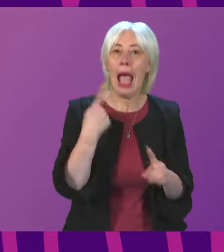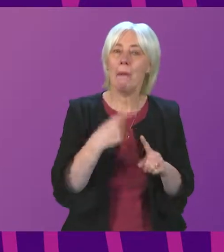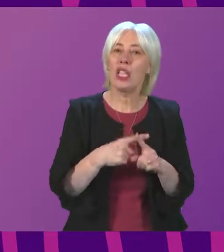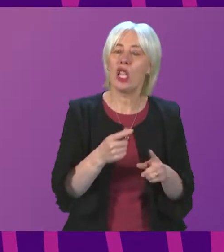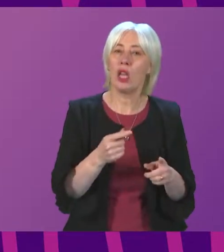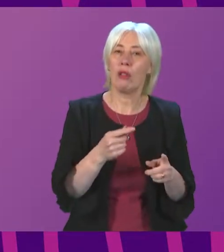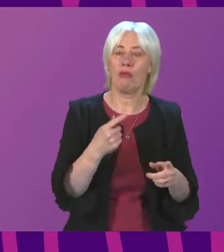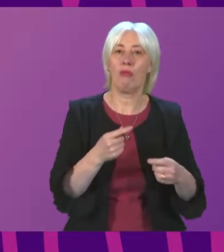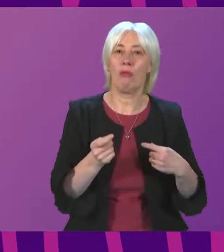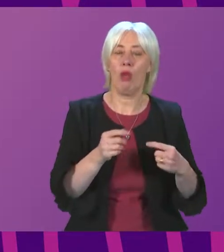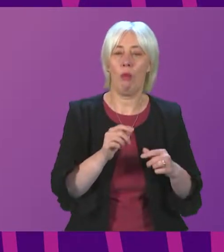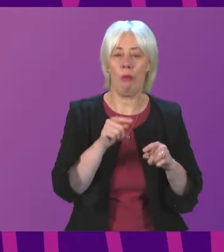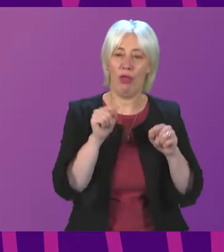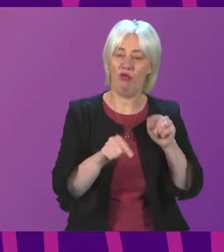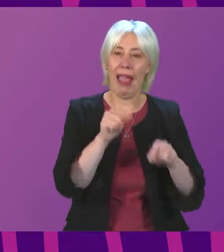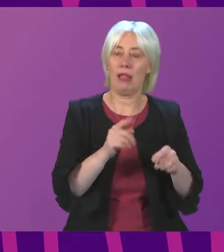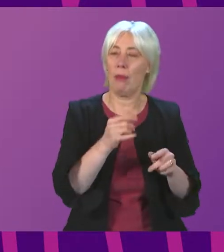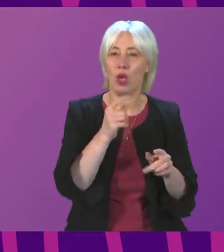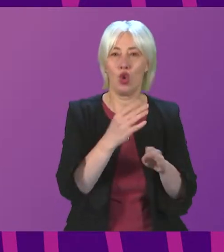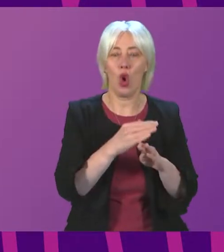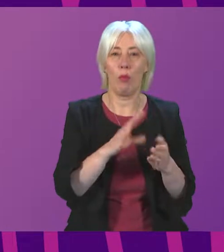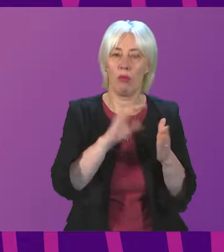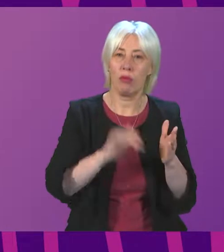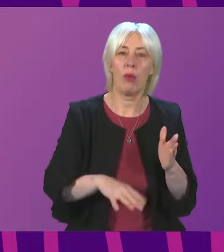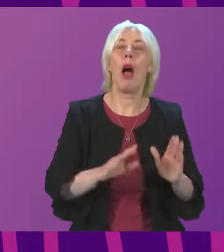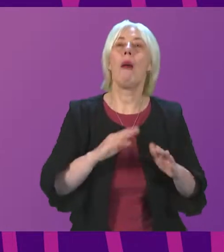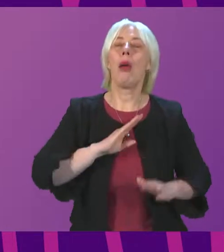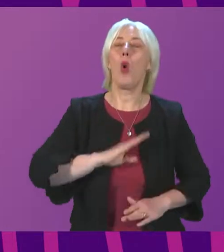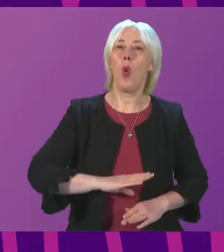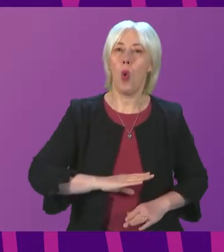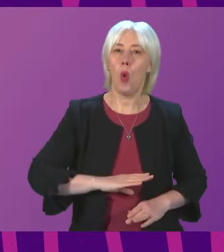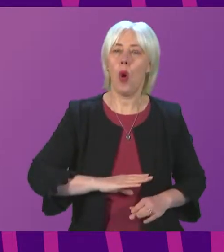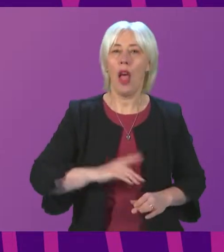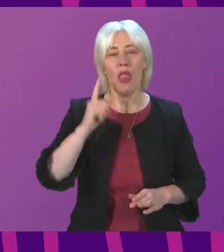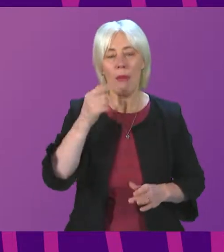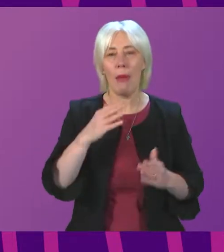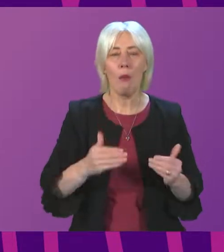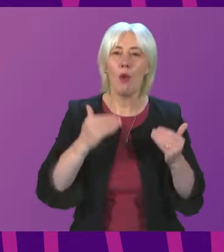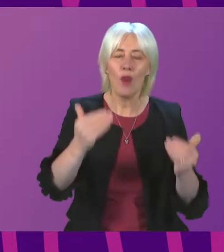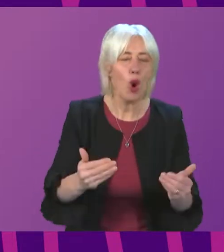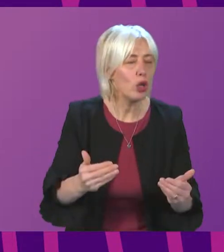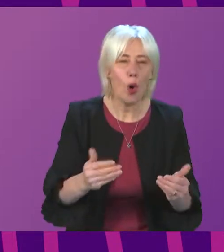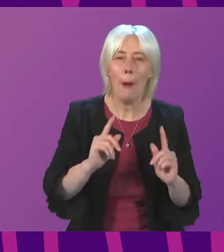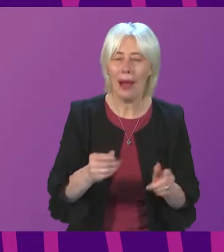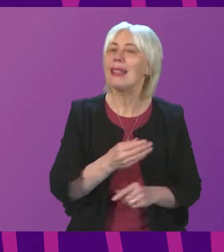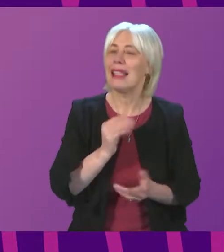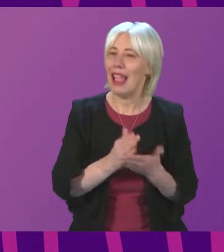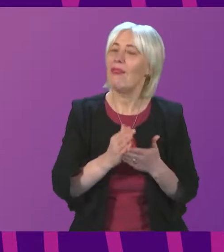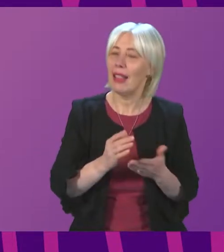jobs, perhaps Prospect feels that things have been moved on, but certainly there is an anxiety amongst